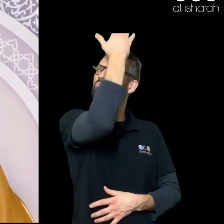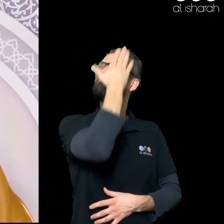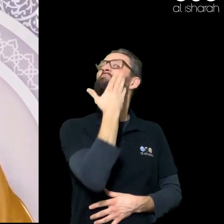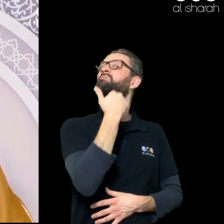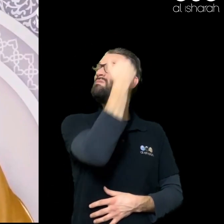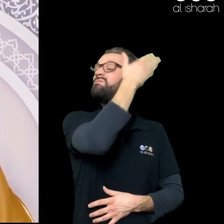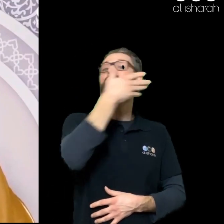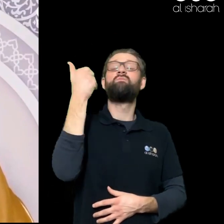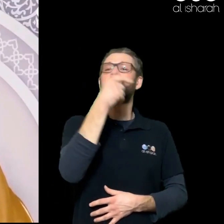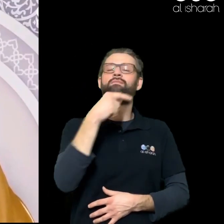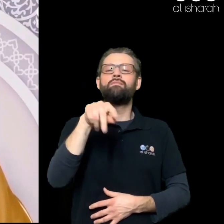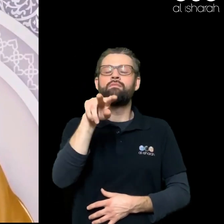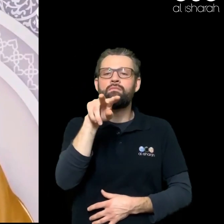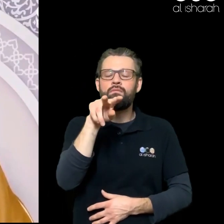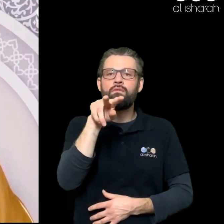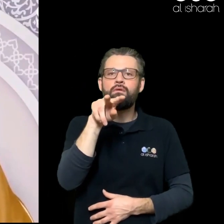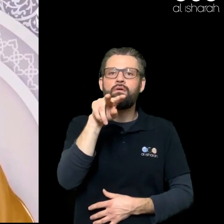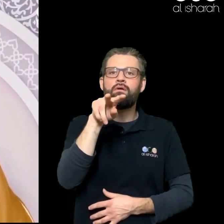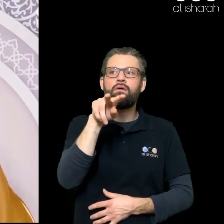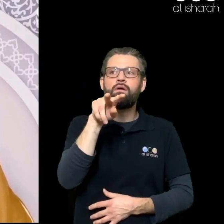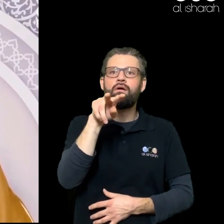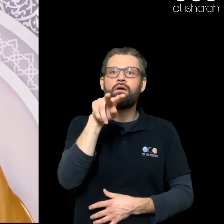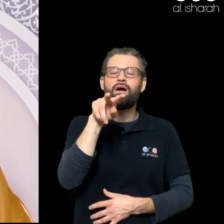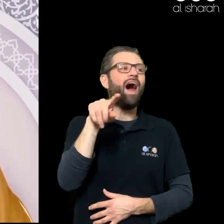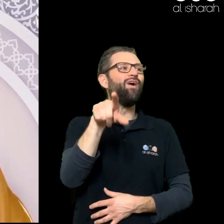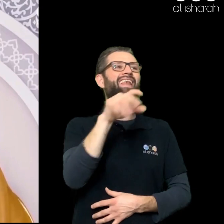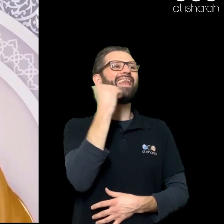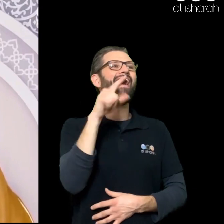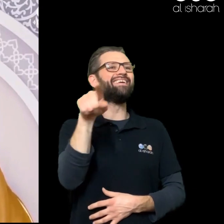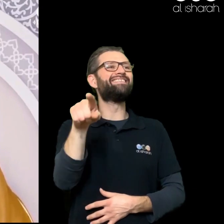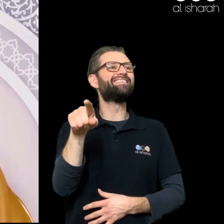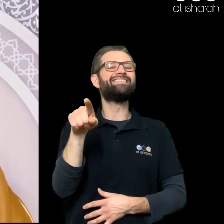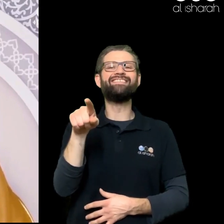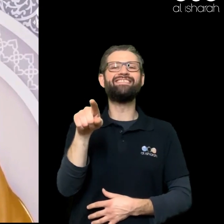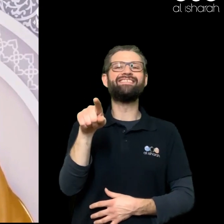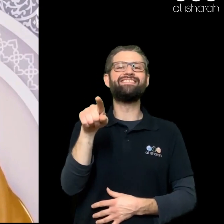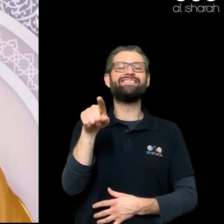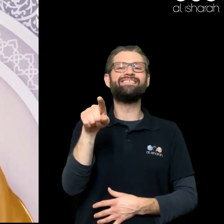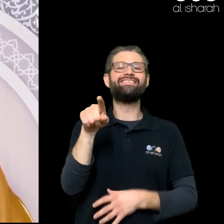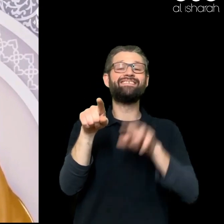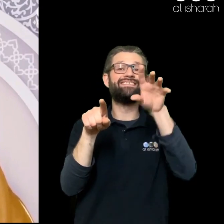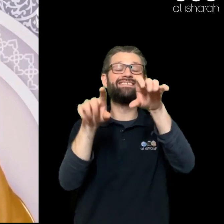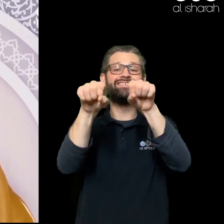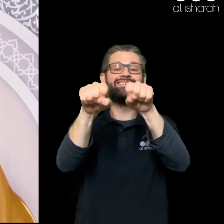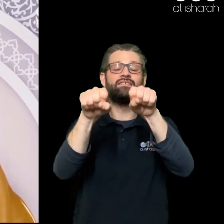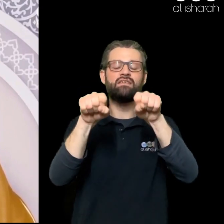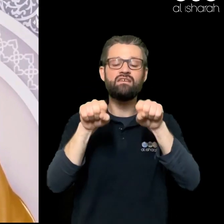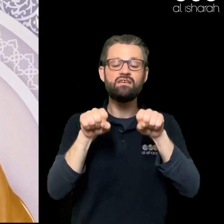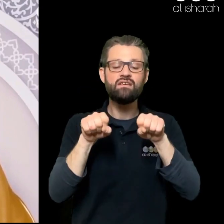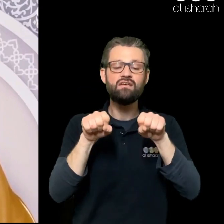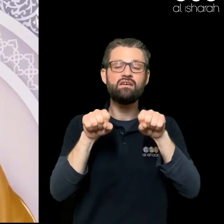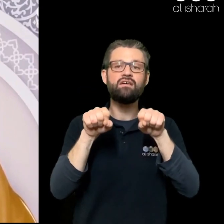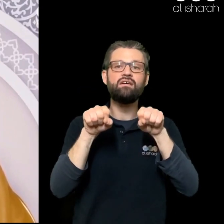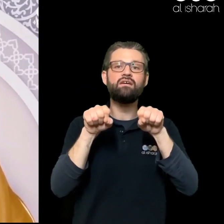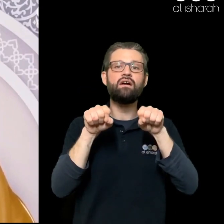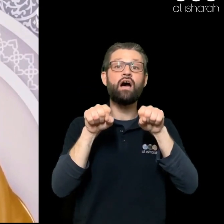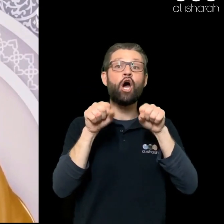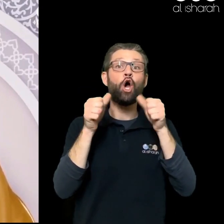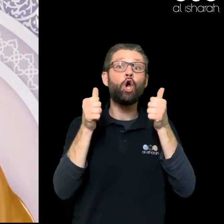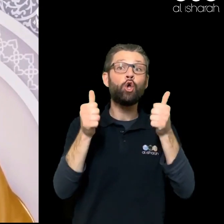The person Is nice Not realizing That in actual fact The goodness Is in your character Your conduct Your